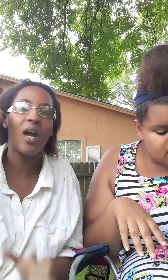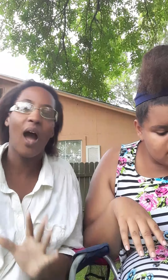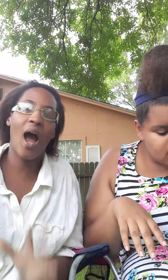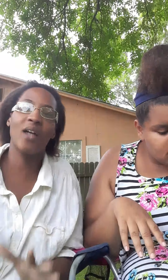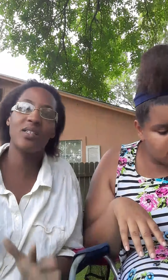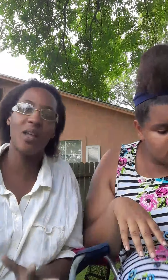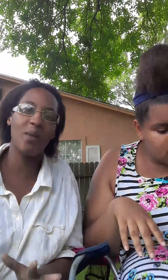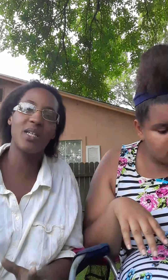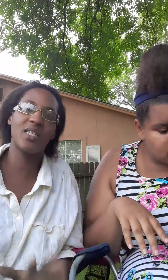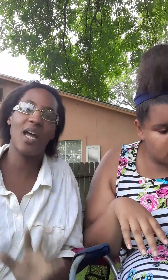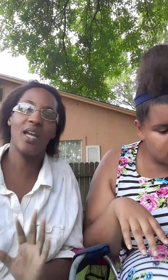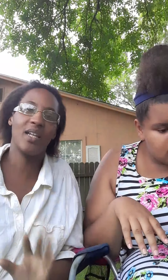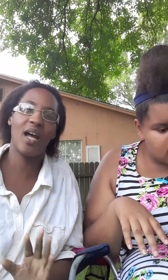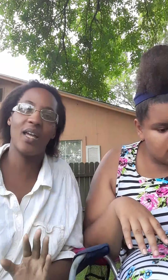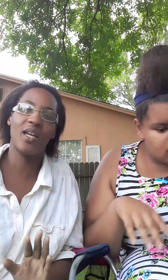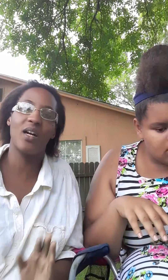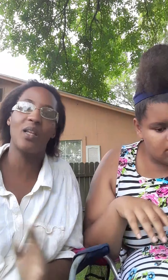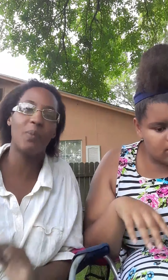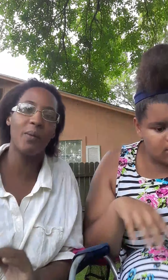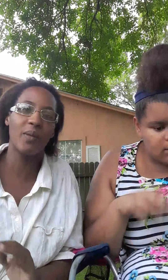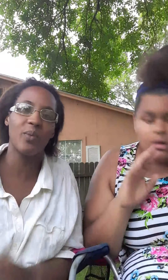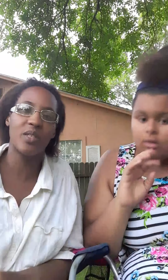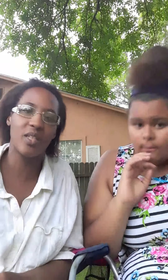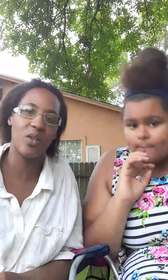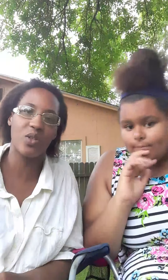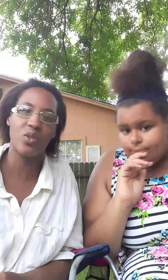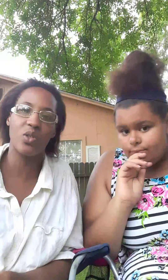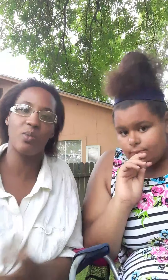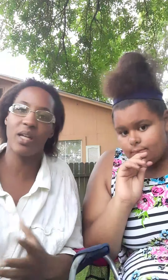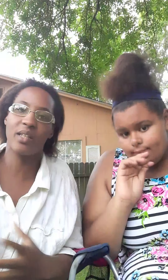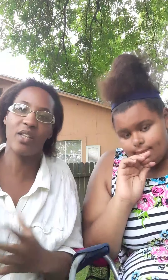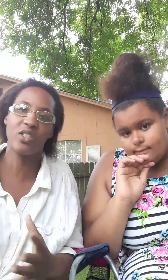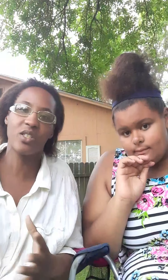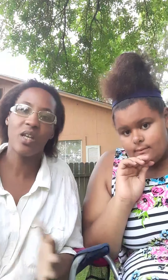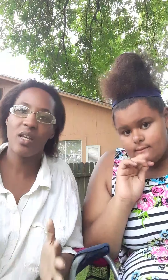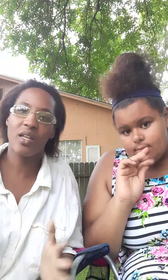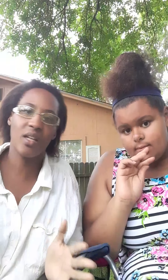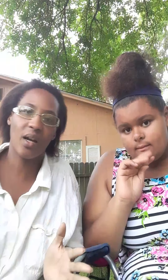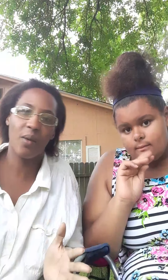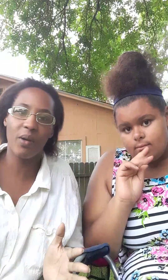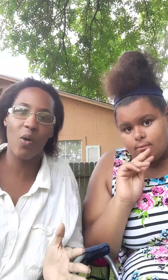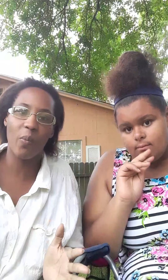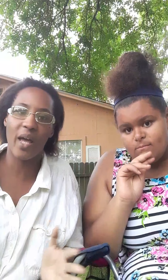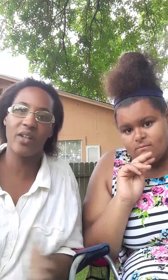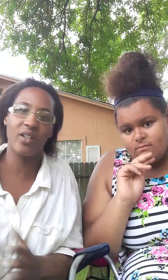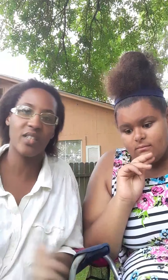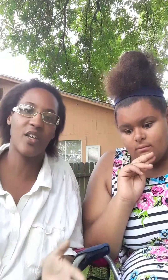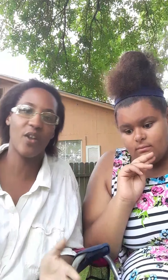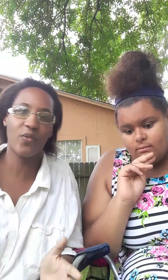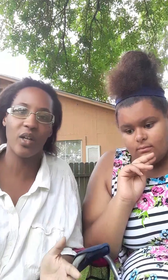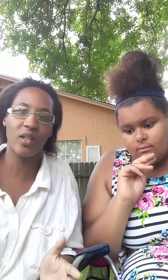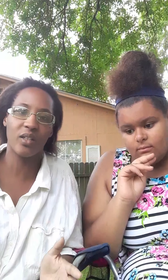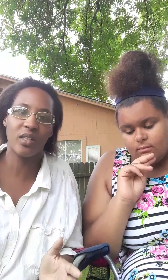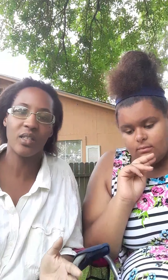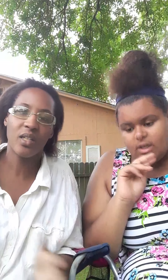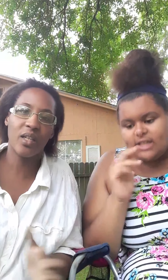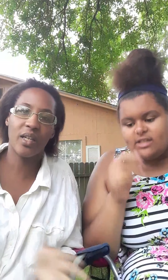can do our stomachs ain't like other people that we see on youtube like they just get like a big old platter and they stick it in front of the and they start